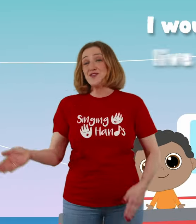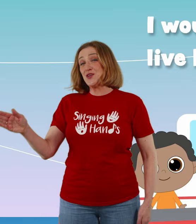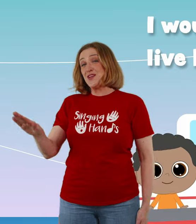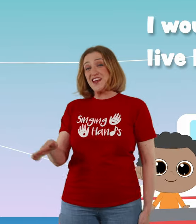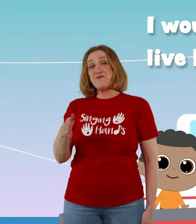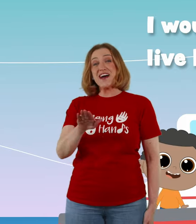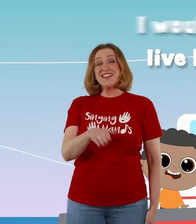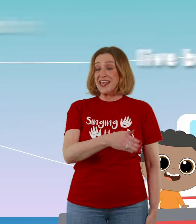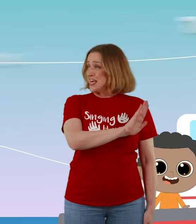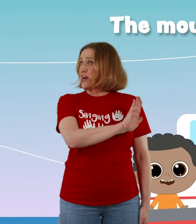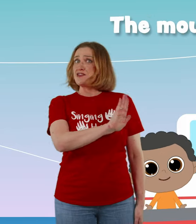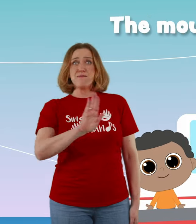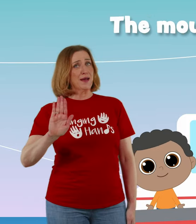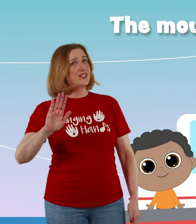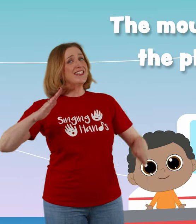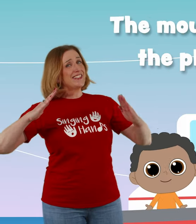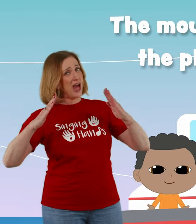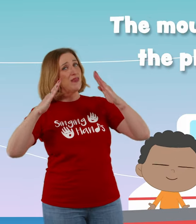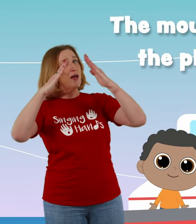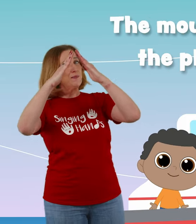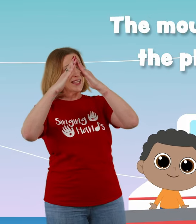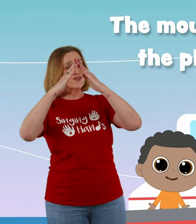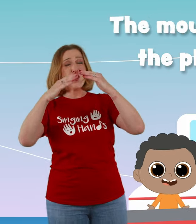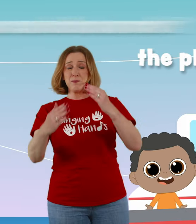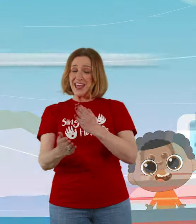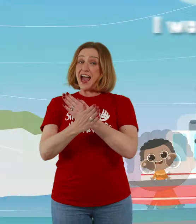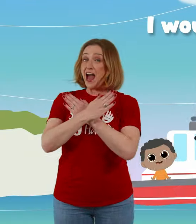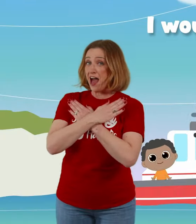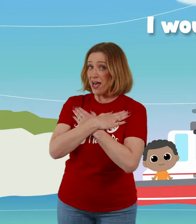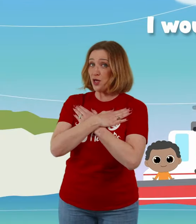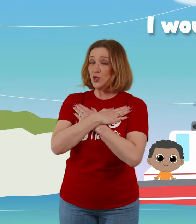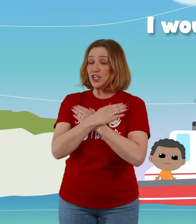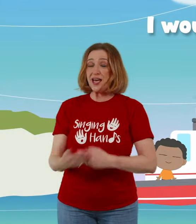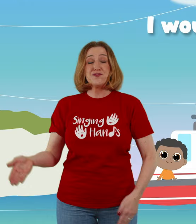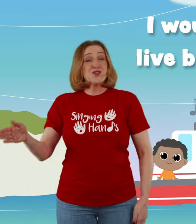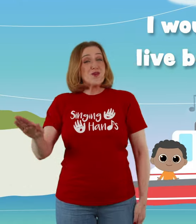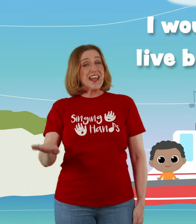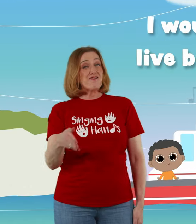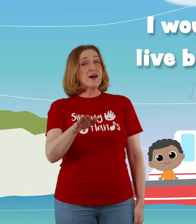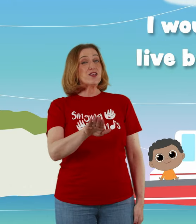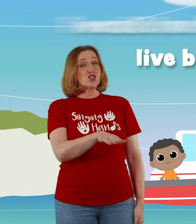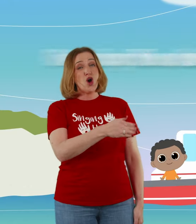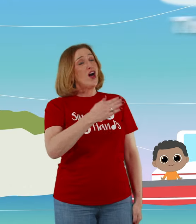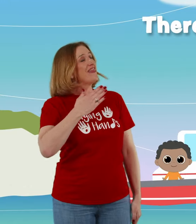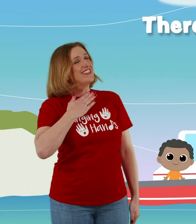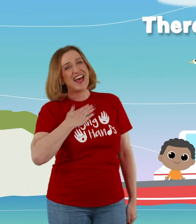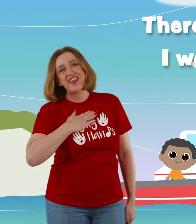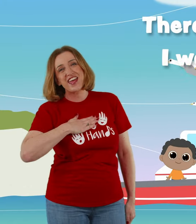to live by the sea, the mountains are no place for me I would love to live by the shore, there's nothing